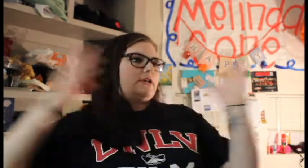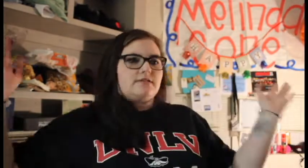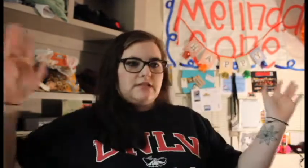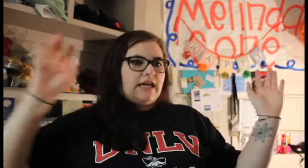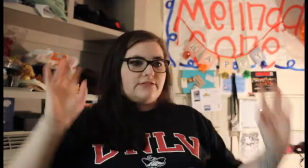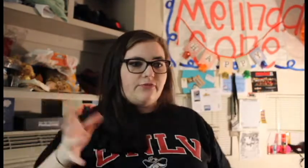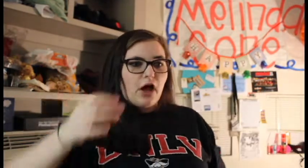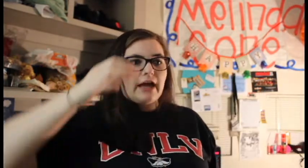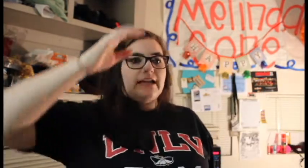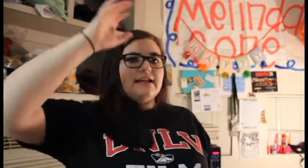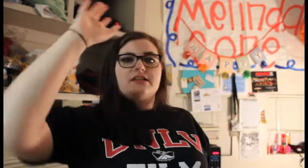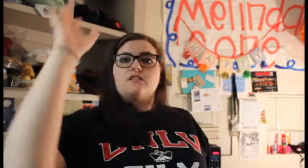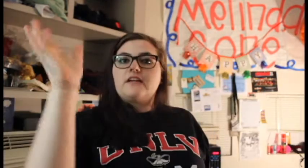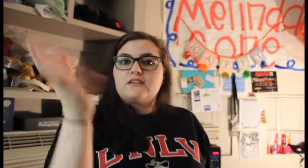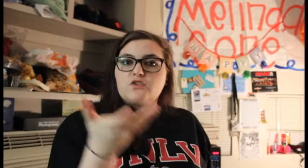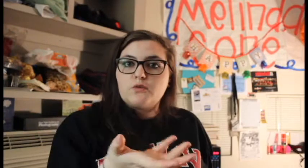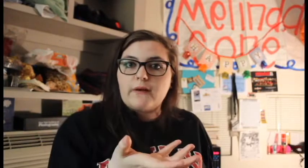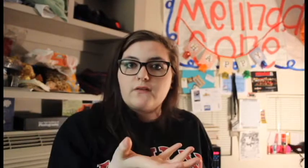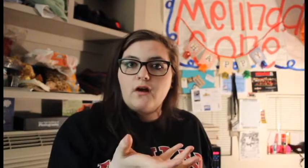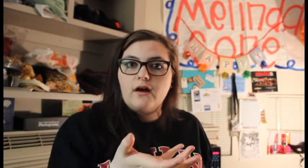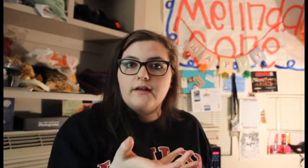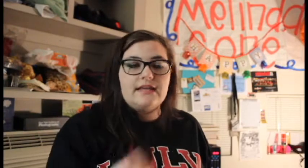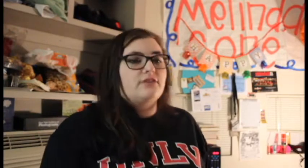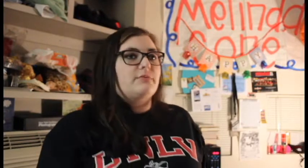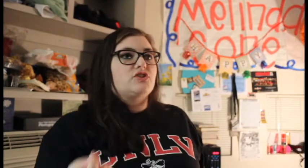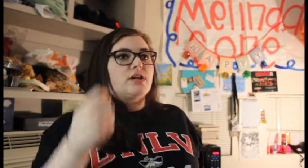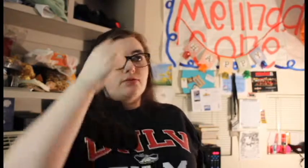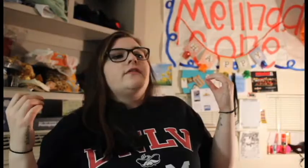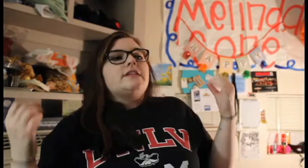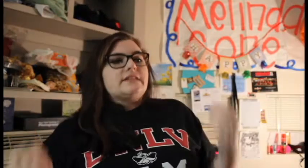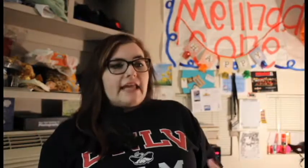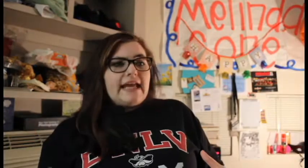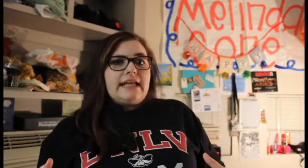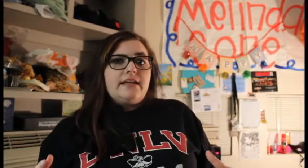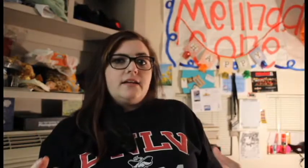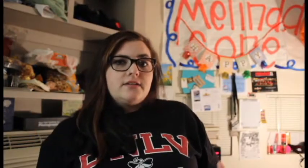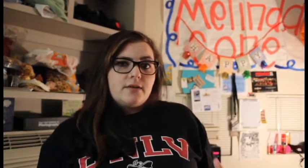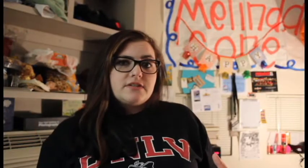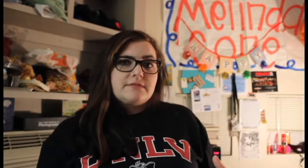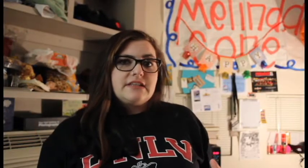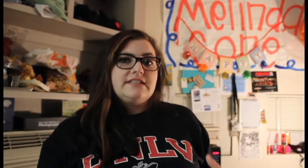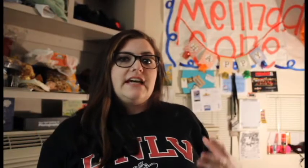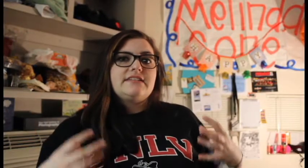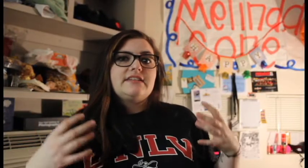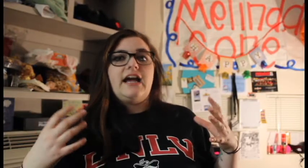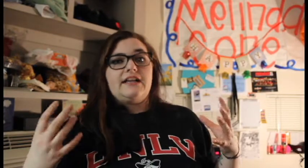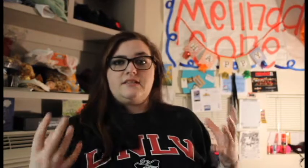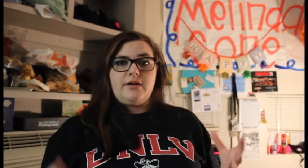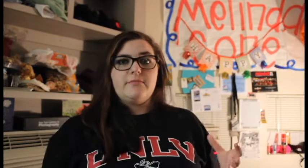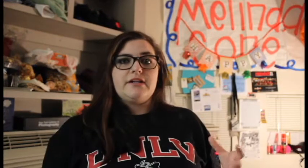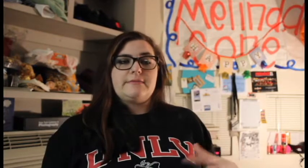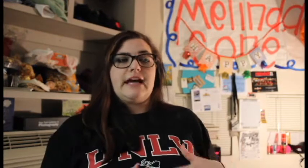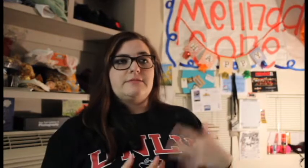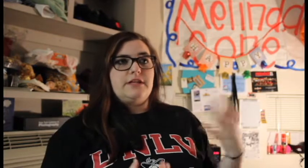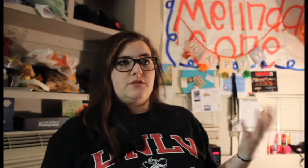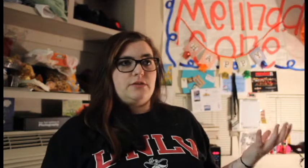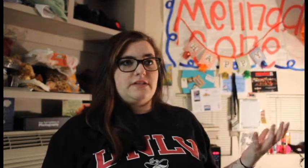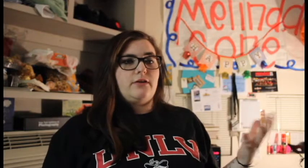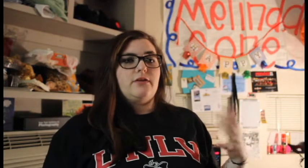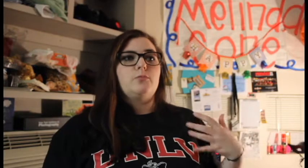rest of the day is fine until it gets to about the end of my shift. This lady comes up to the desk asked to buy a bus pass because we sell them